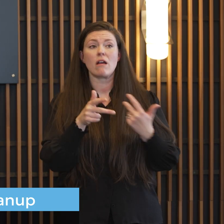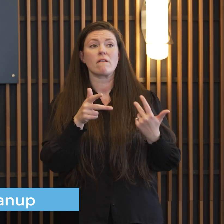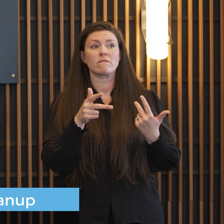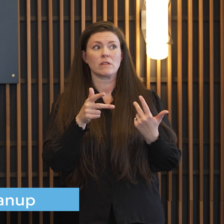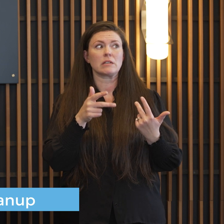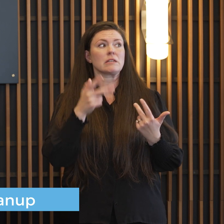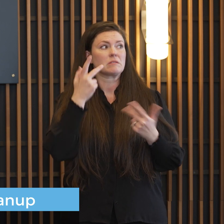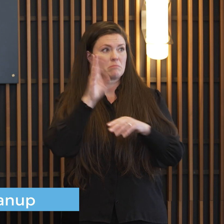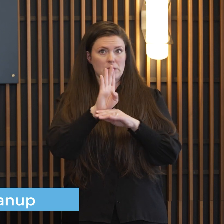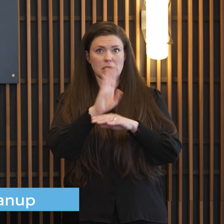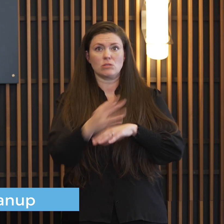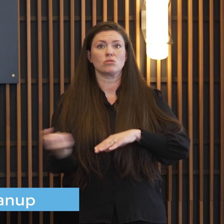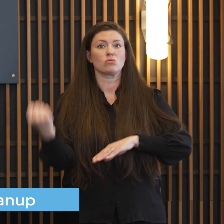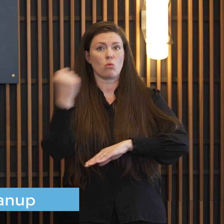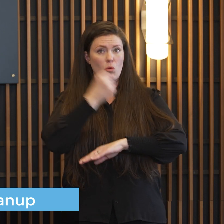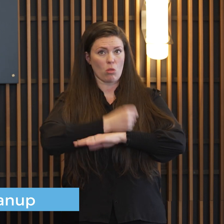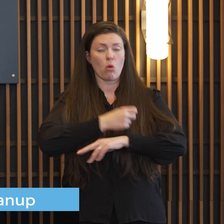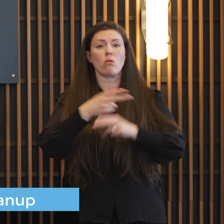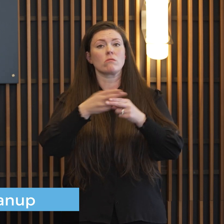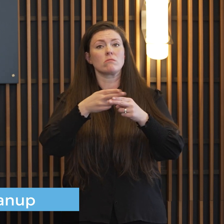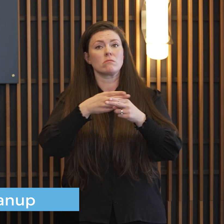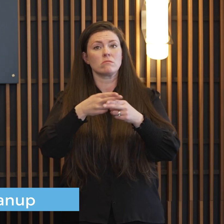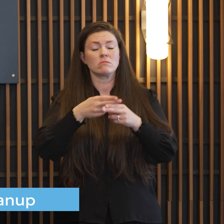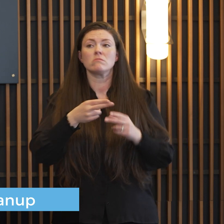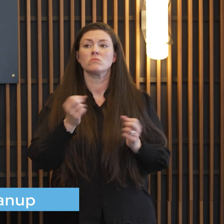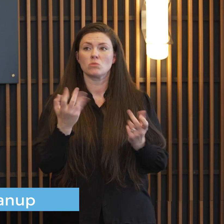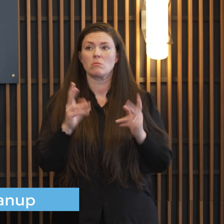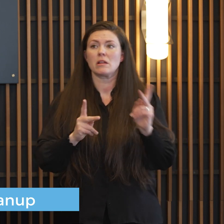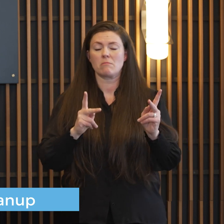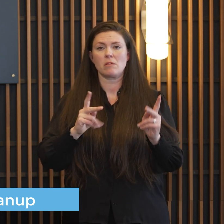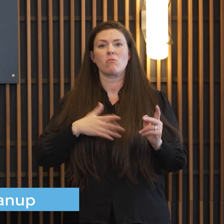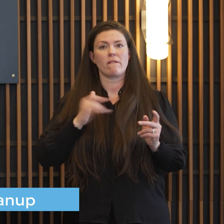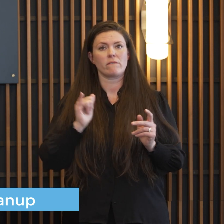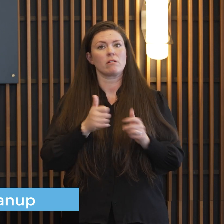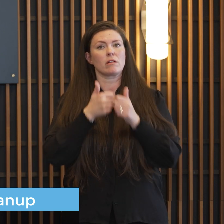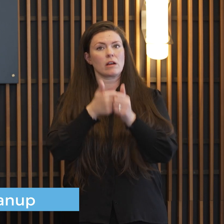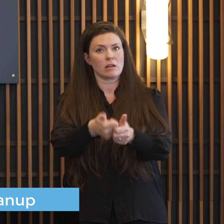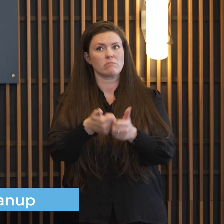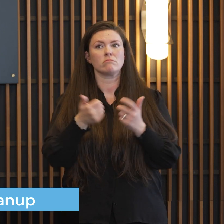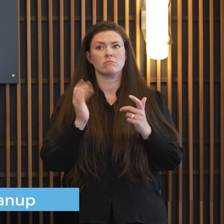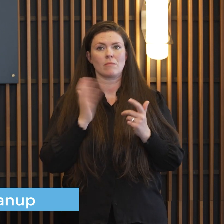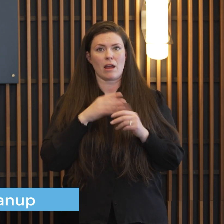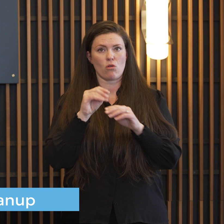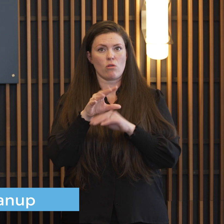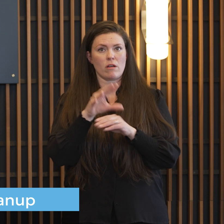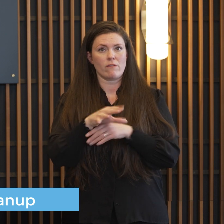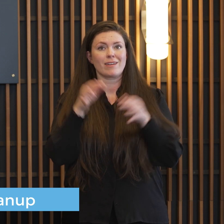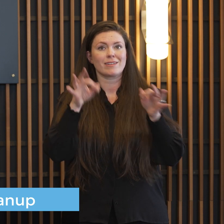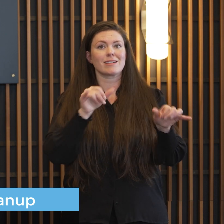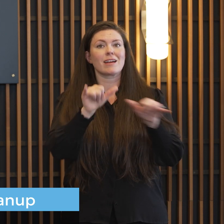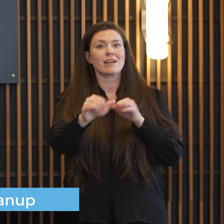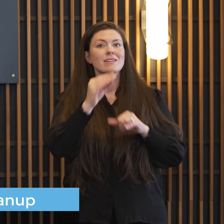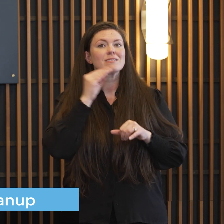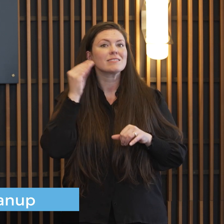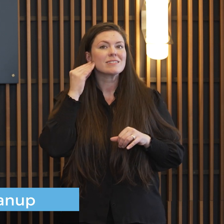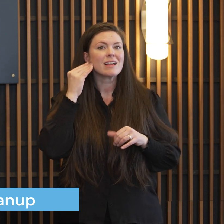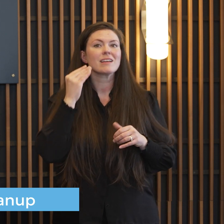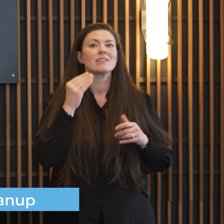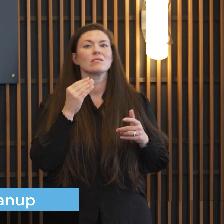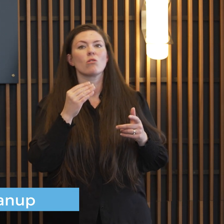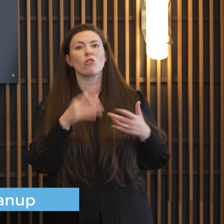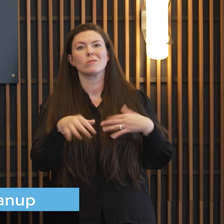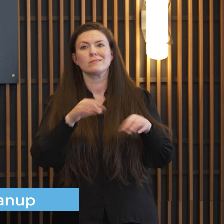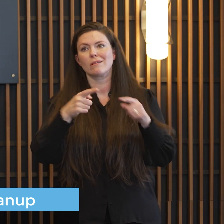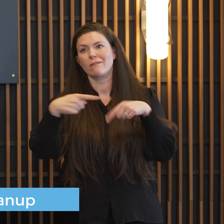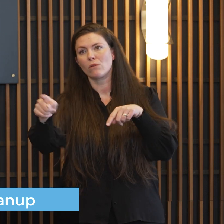many people heeded the advice realized this was a special weather event and decided hey maybe i should just stay home and and eat what i have in my cupboard rather than making the